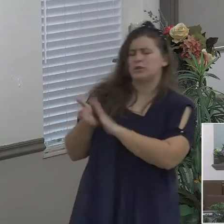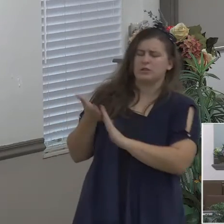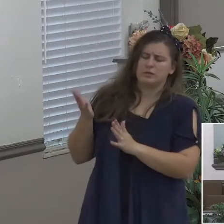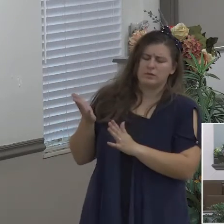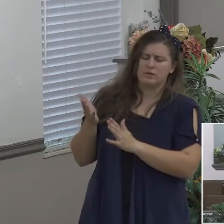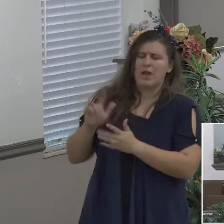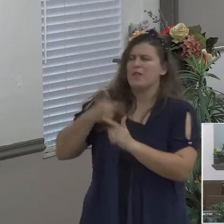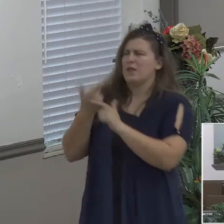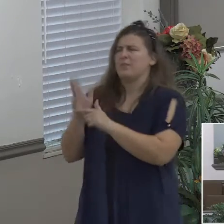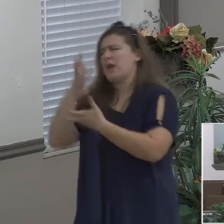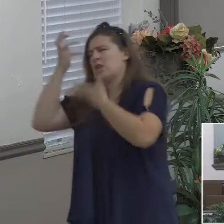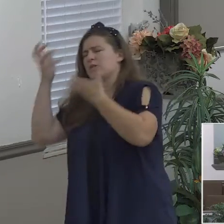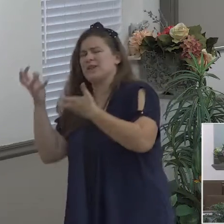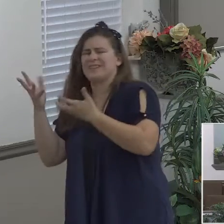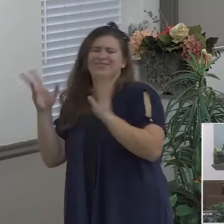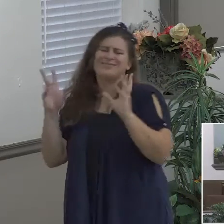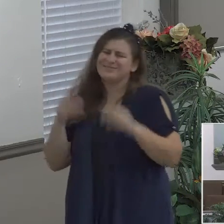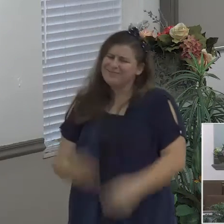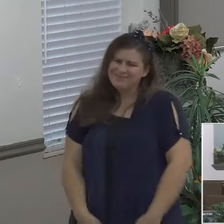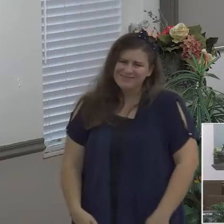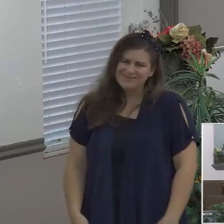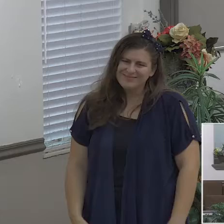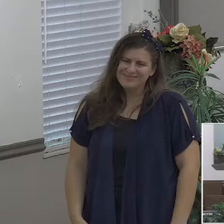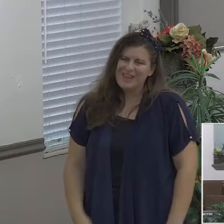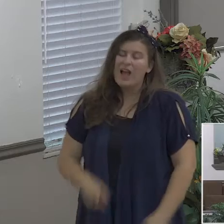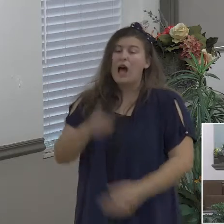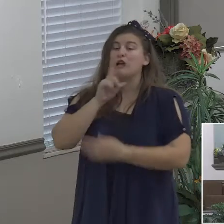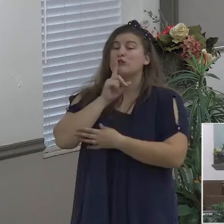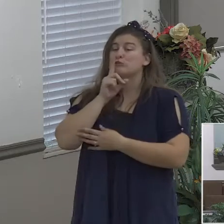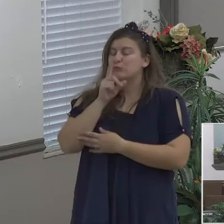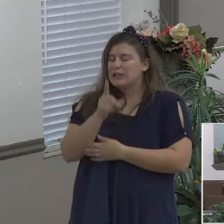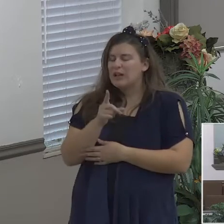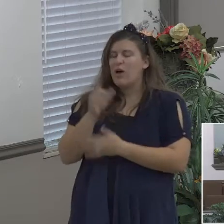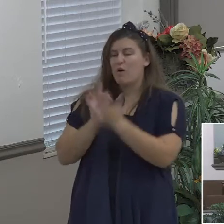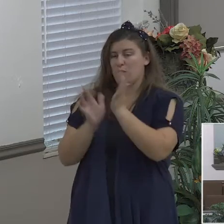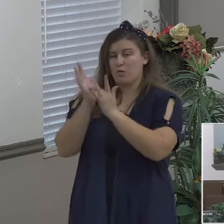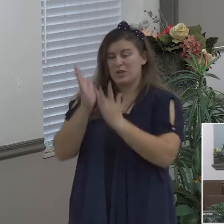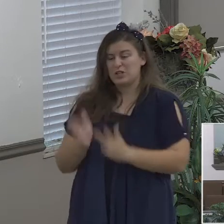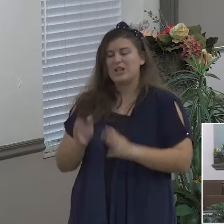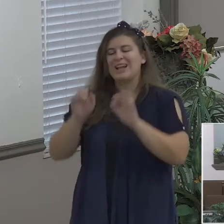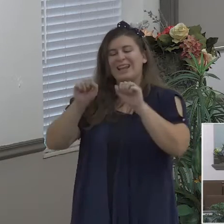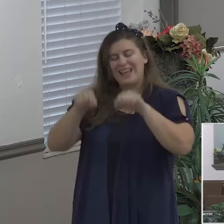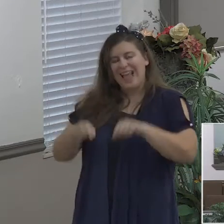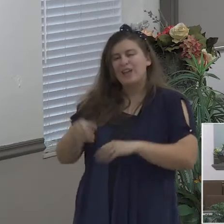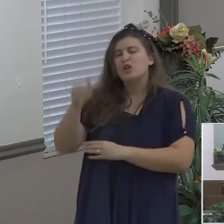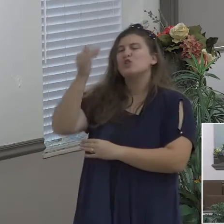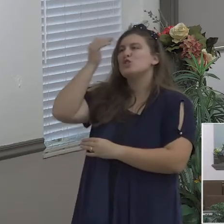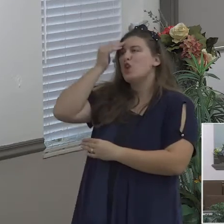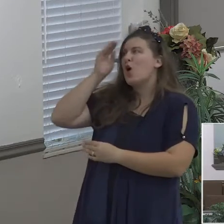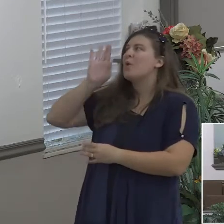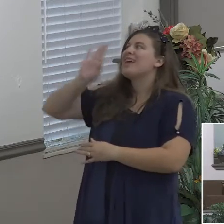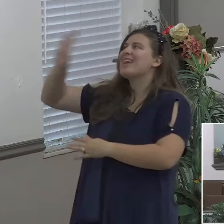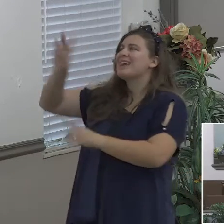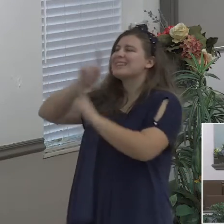can know the peace of God when they trust God and let God be God